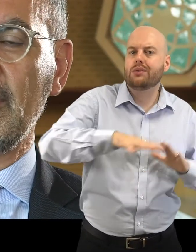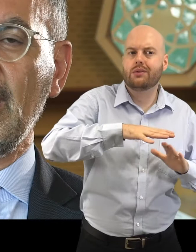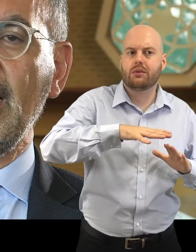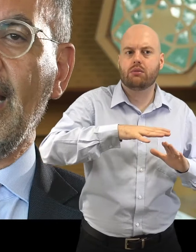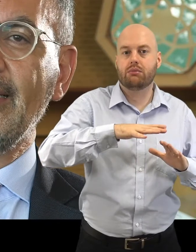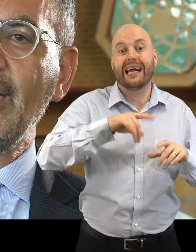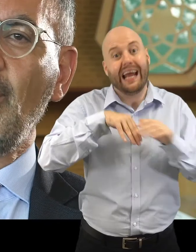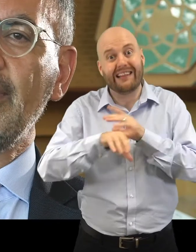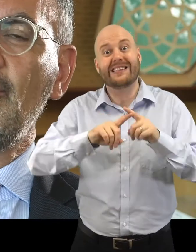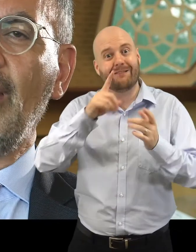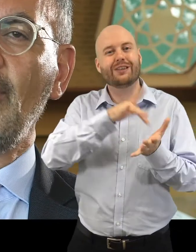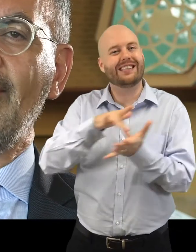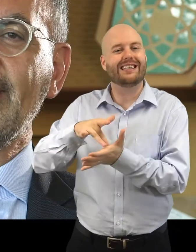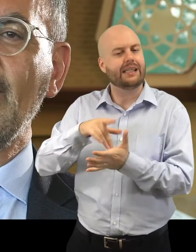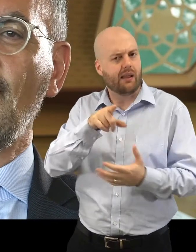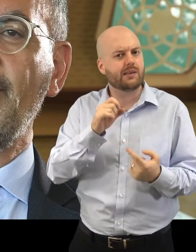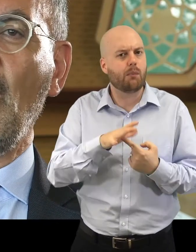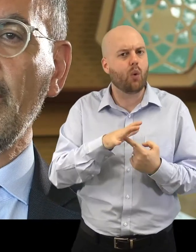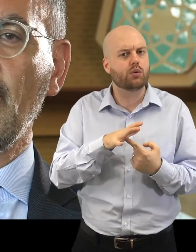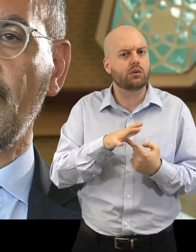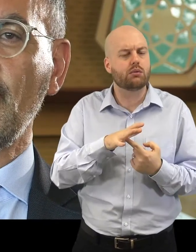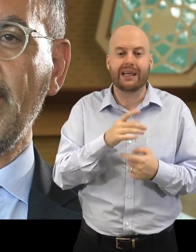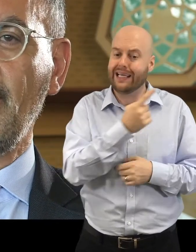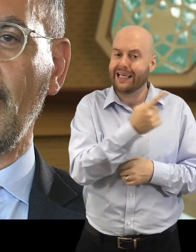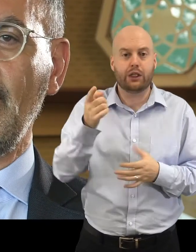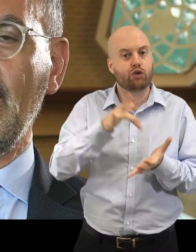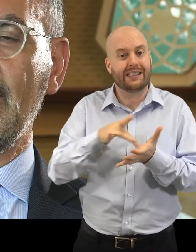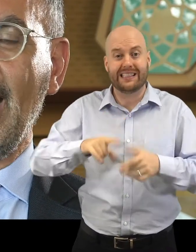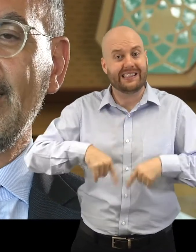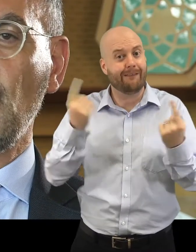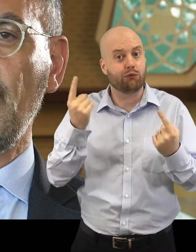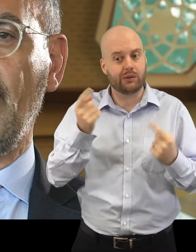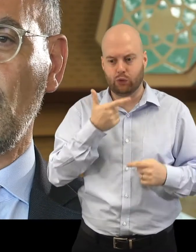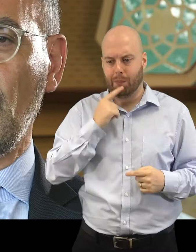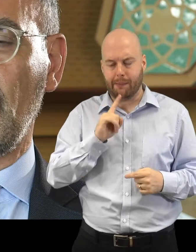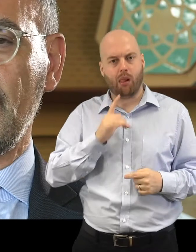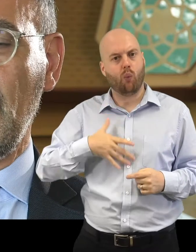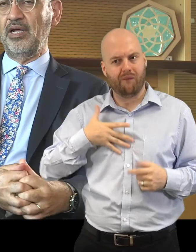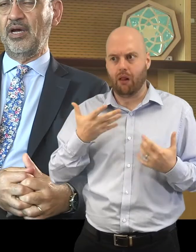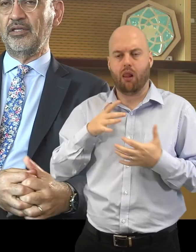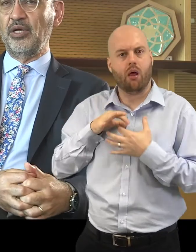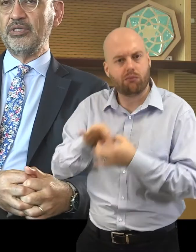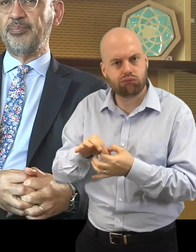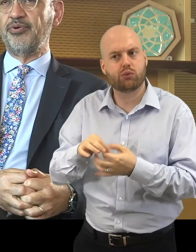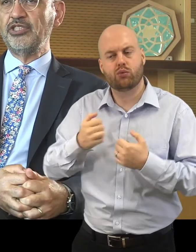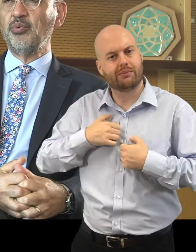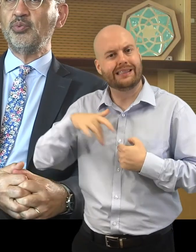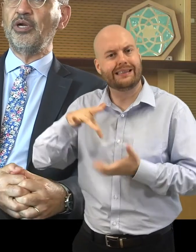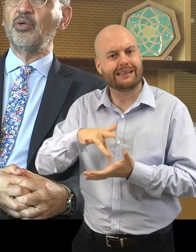And that's why you have to have a sense of belonging of those people. That is where you have to work on. There was a project which won an